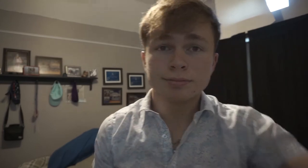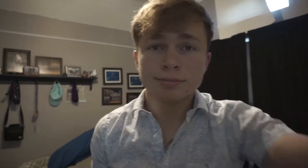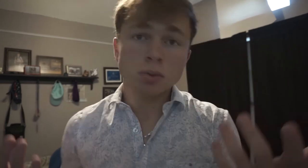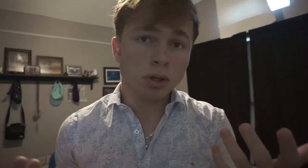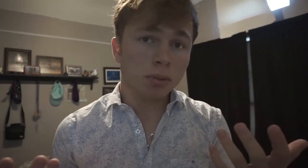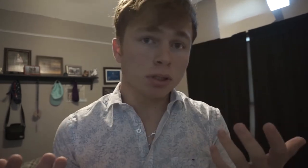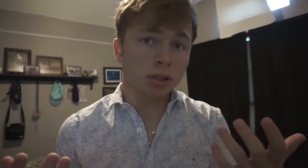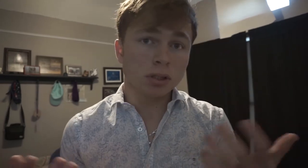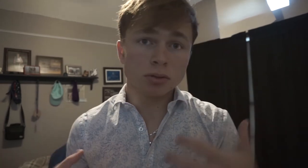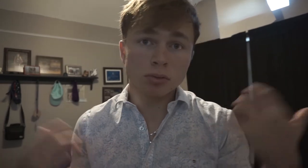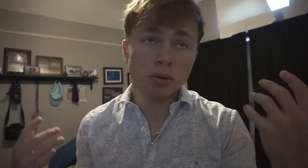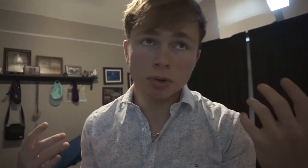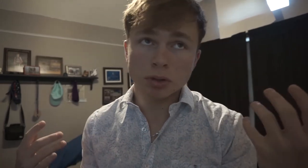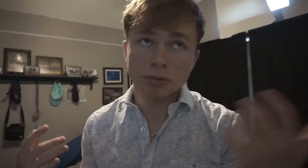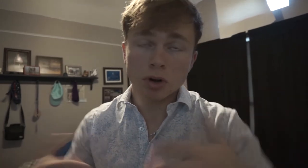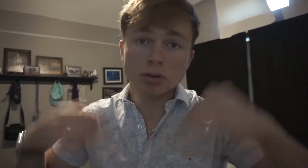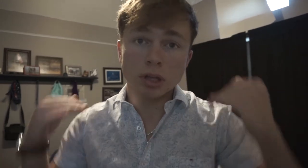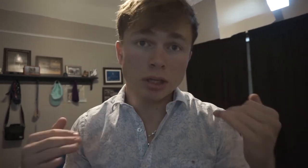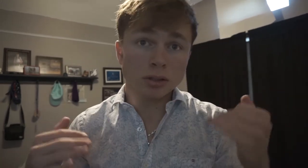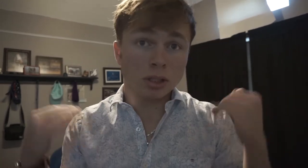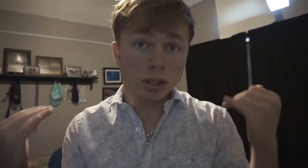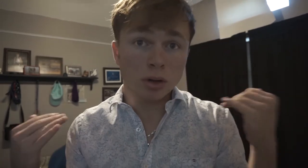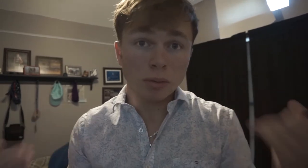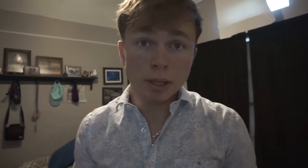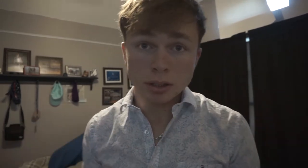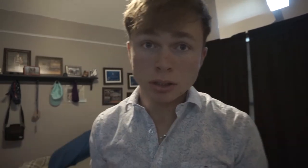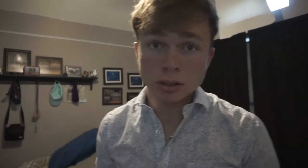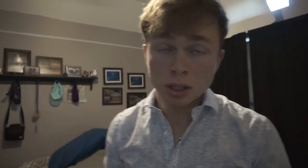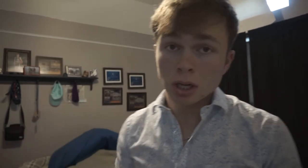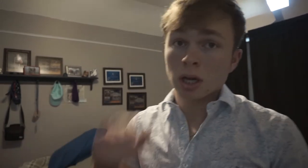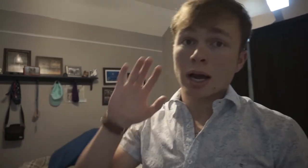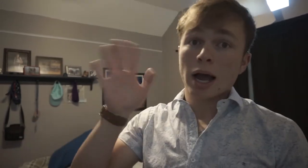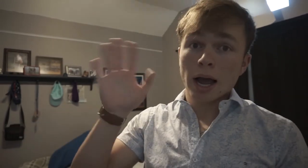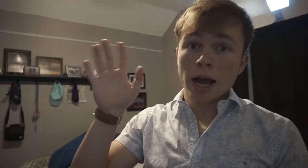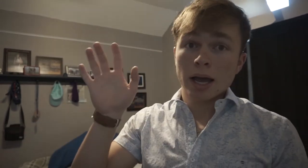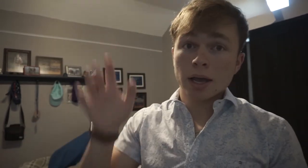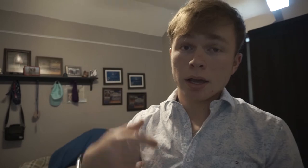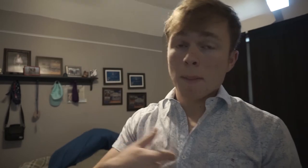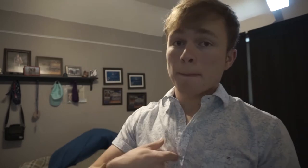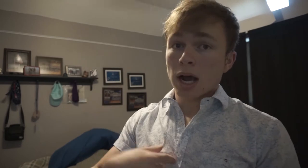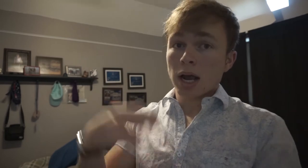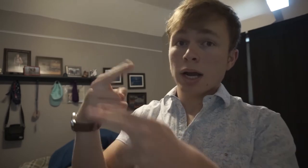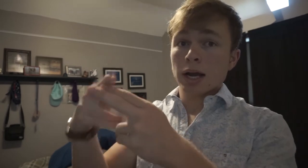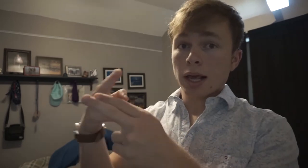Next one I'm going to teach you most of all. You guys need to know the bases. Hi. My name.